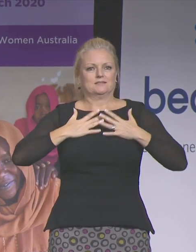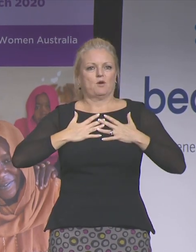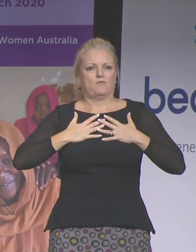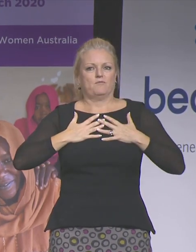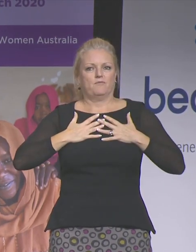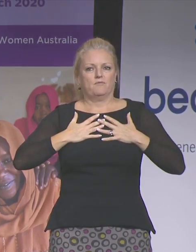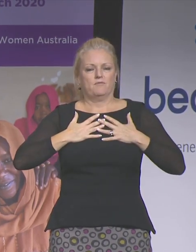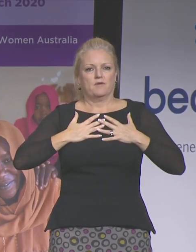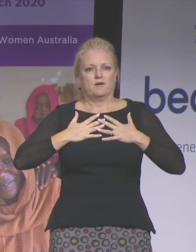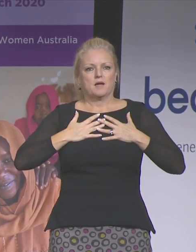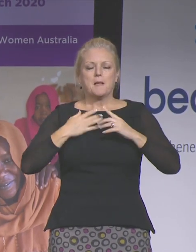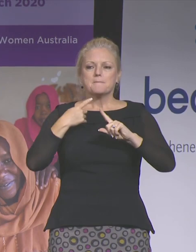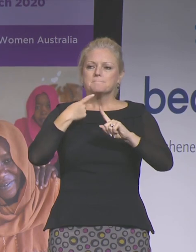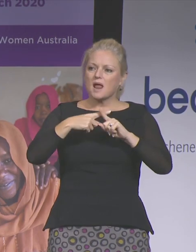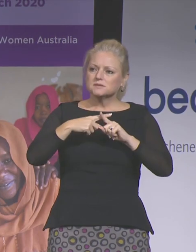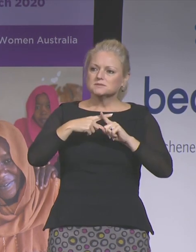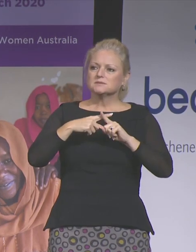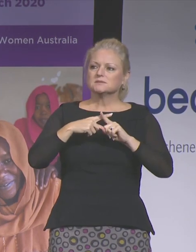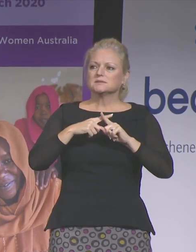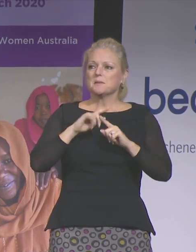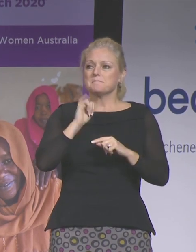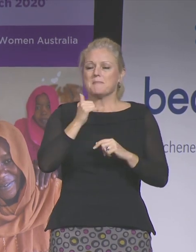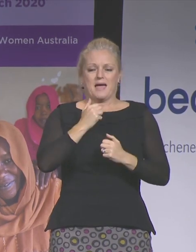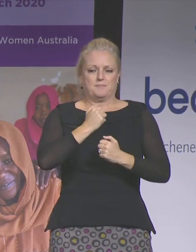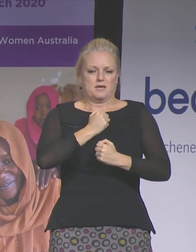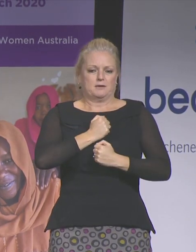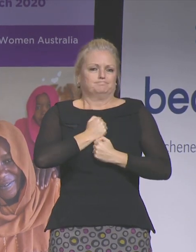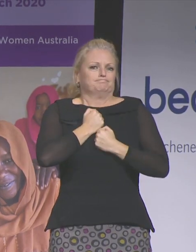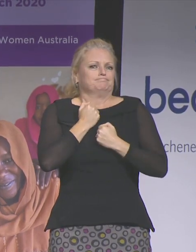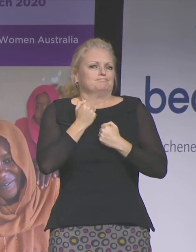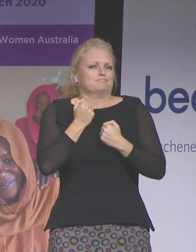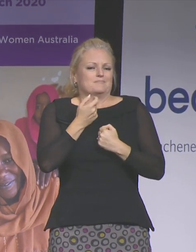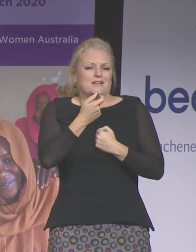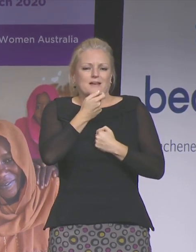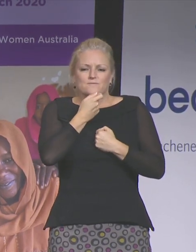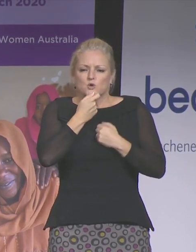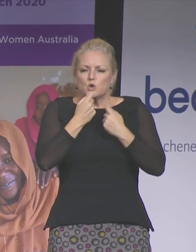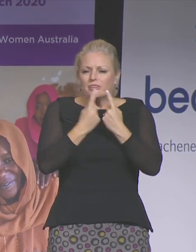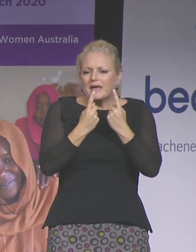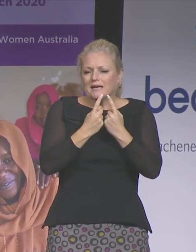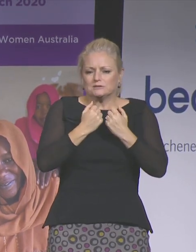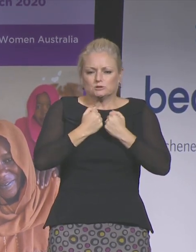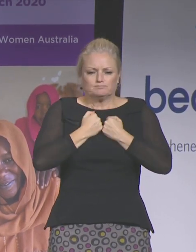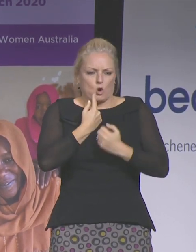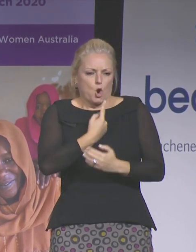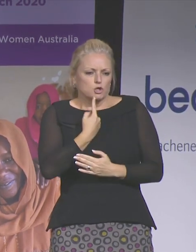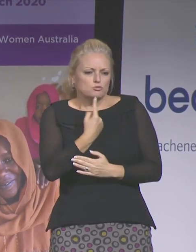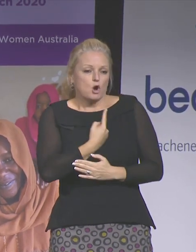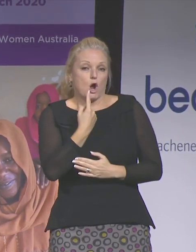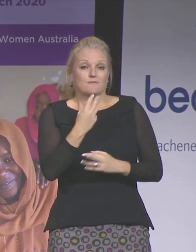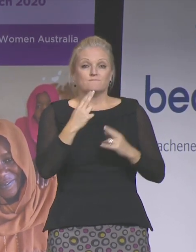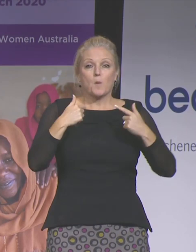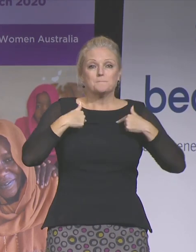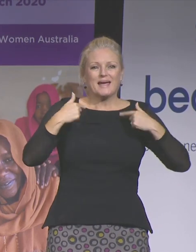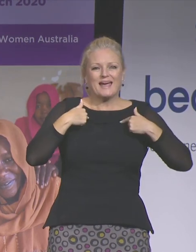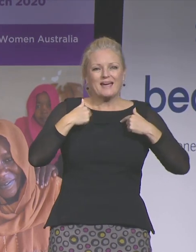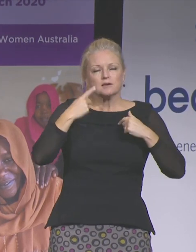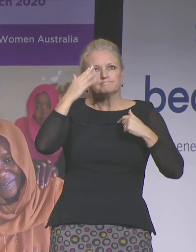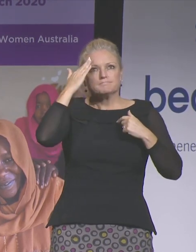about some kind of quiet practice. For me, that's about mindfulness and meditation. For you, it might be about